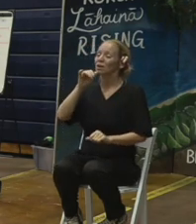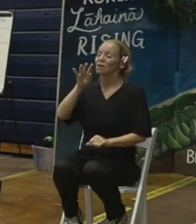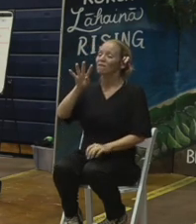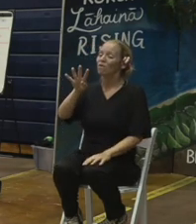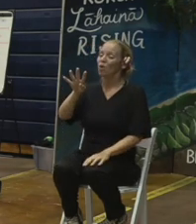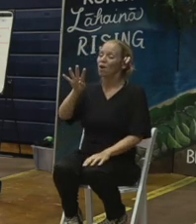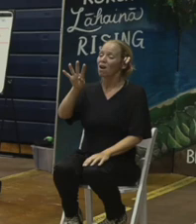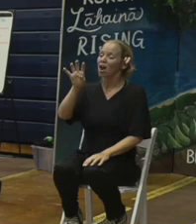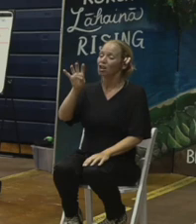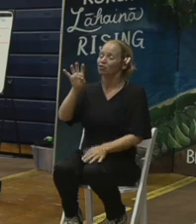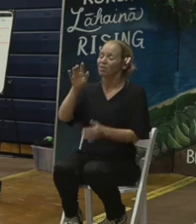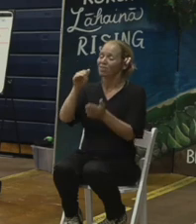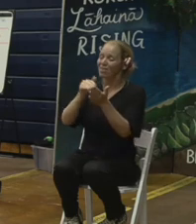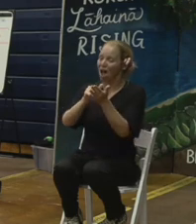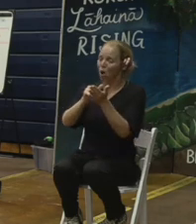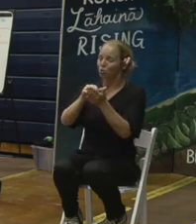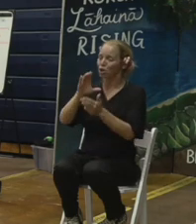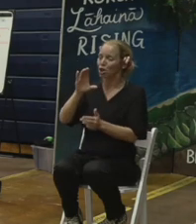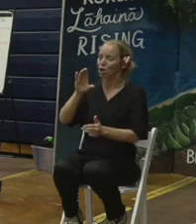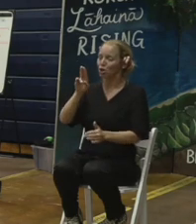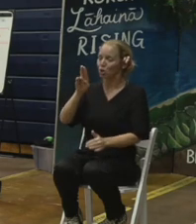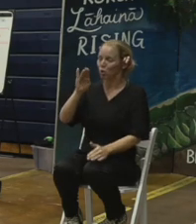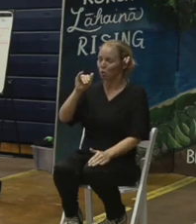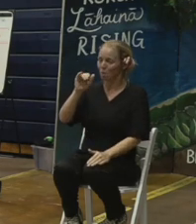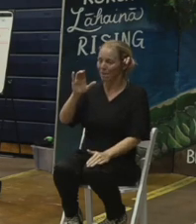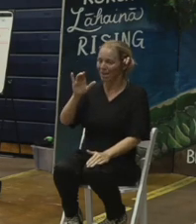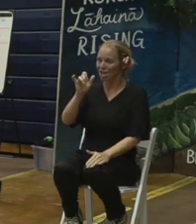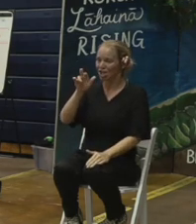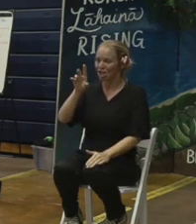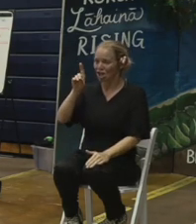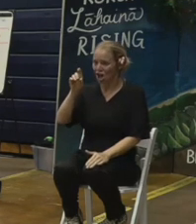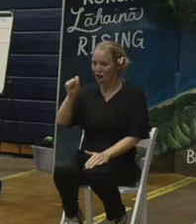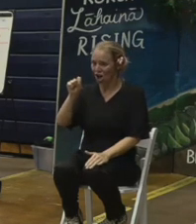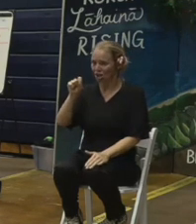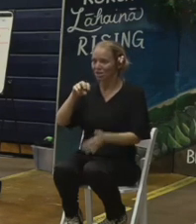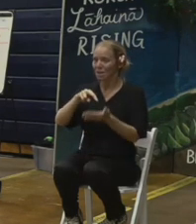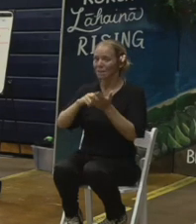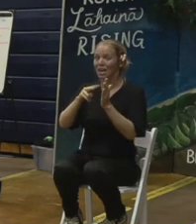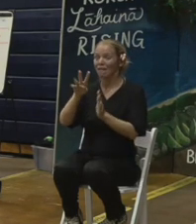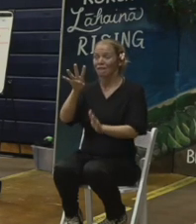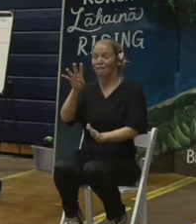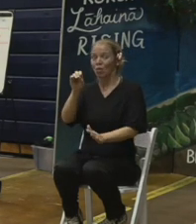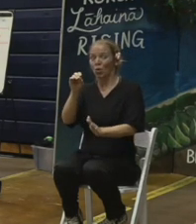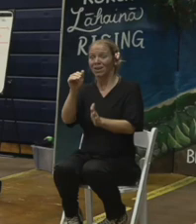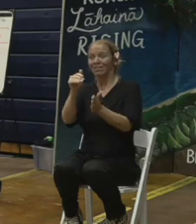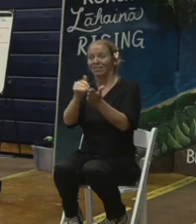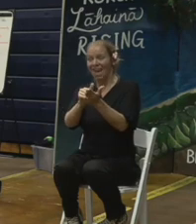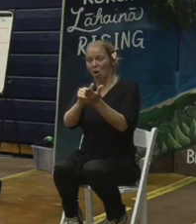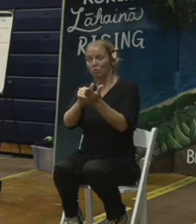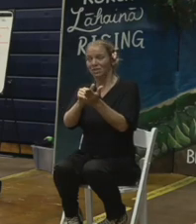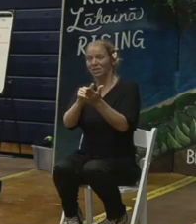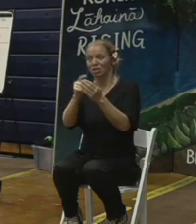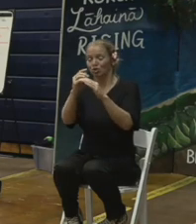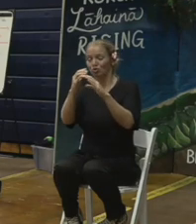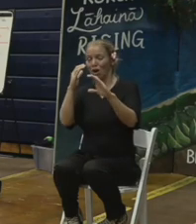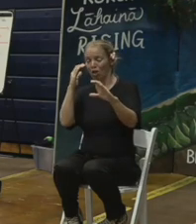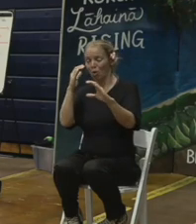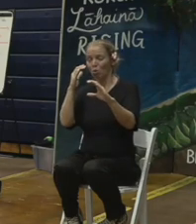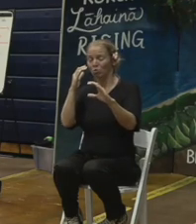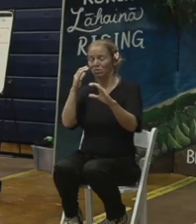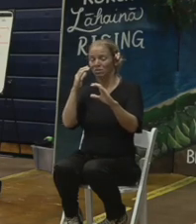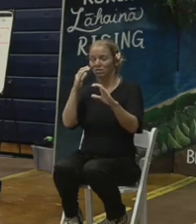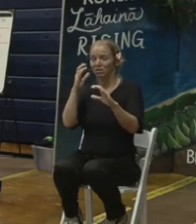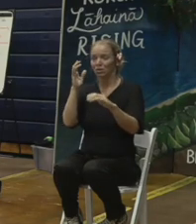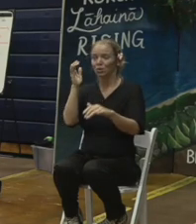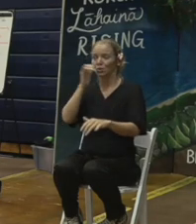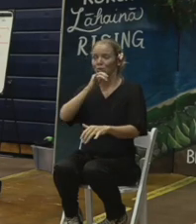cubic yards of debris will take approximately 40,000 semi-truckloads being trucked. Now imagine that